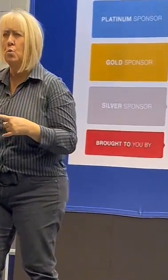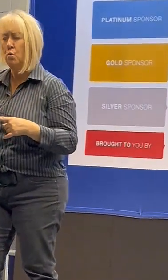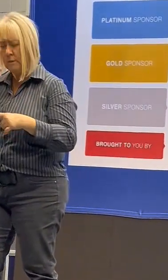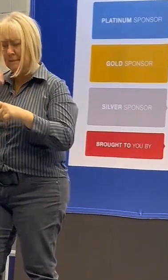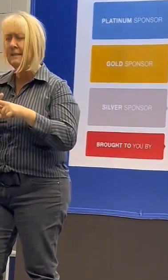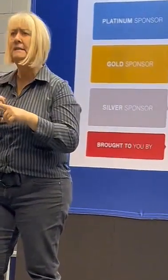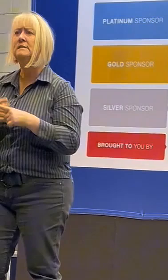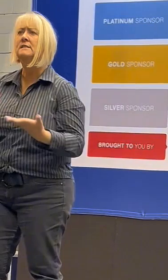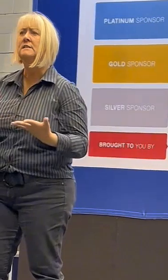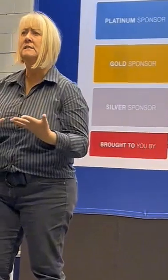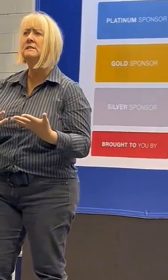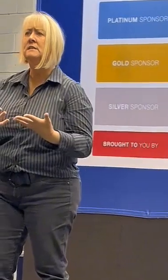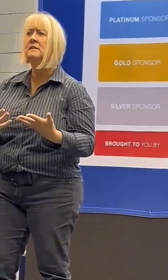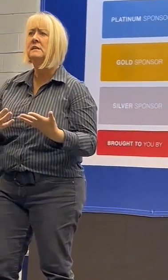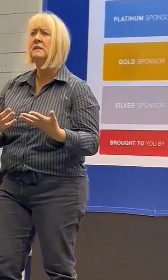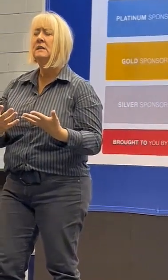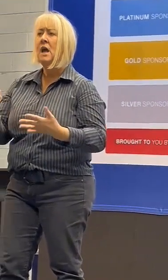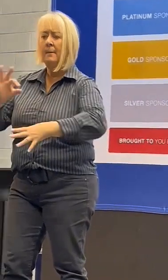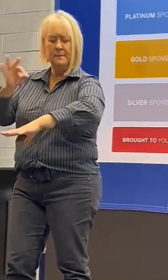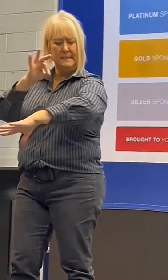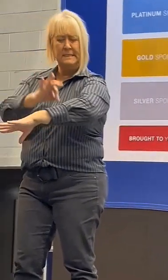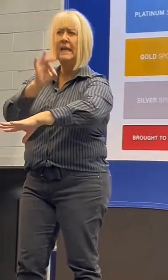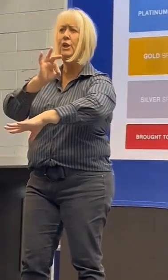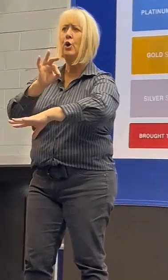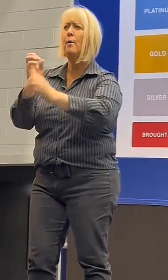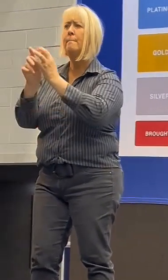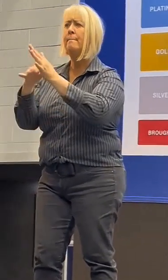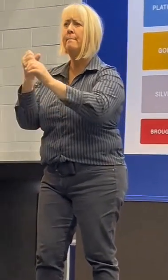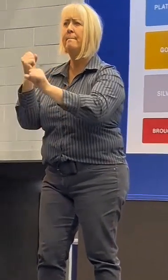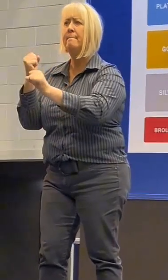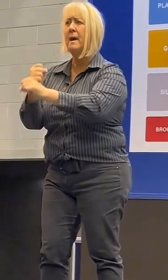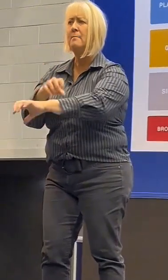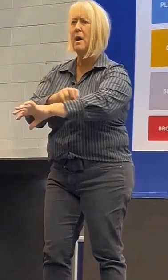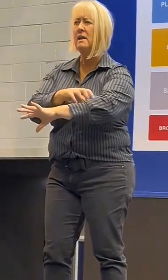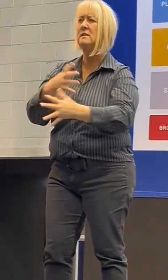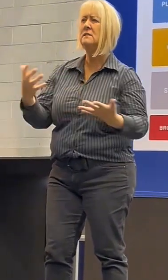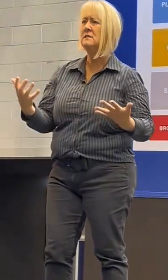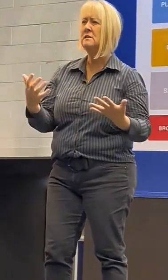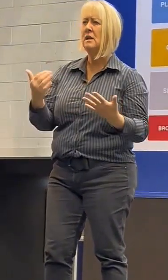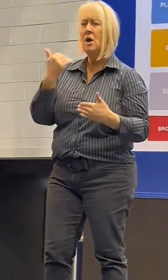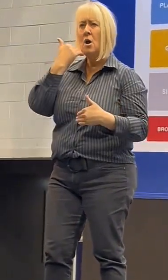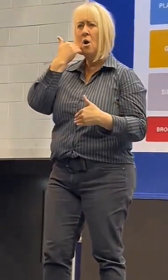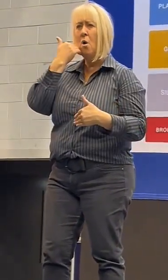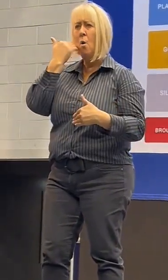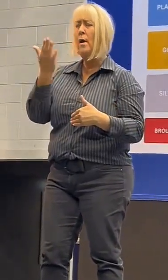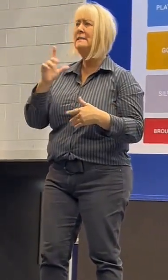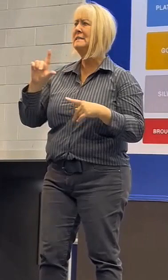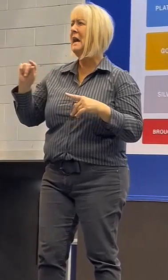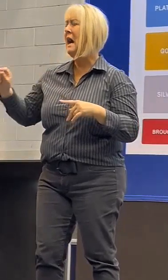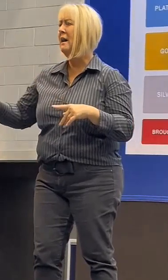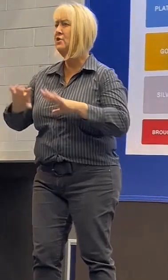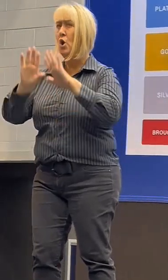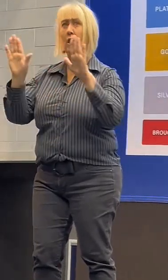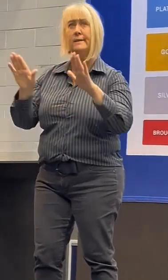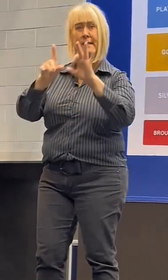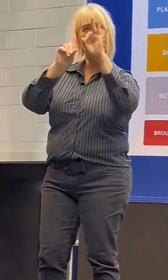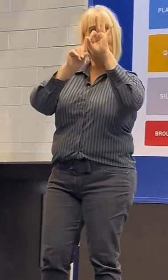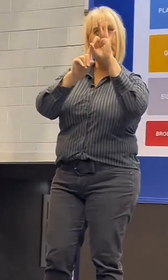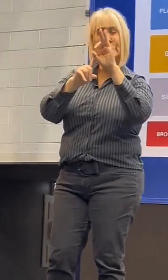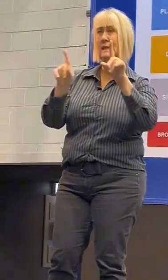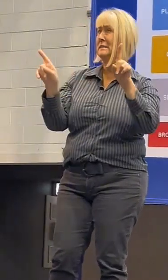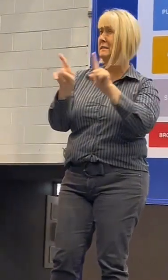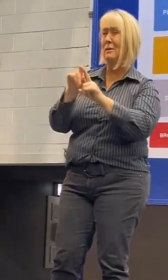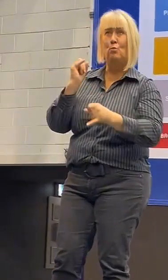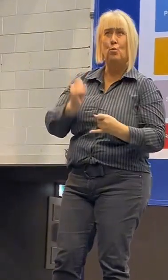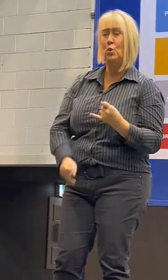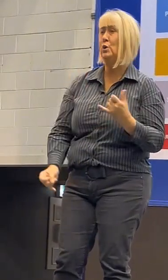Constant mosquito and bug bites, I was always riddled in them, especially after family holidays to Queensland. And